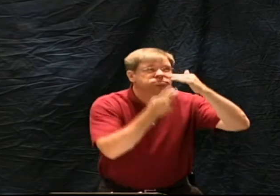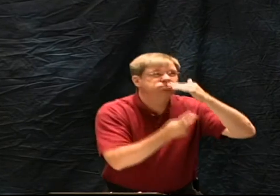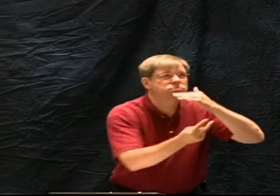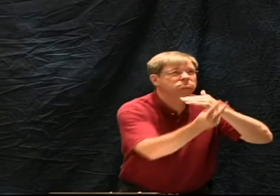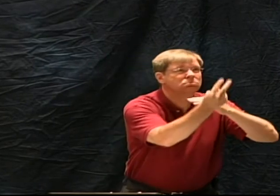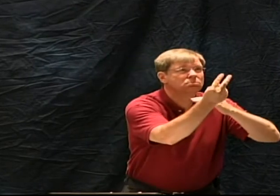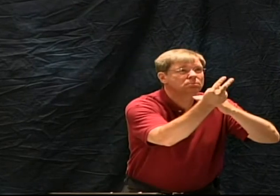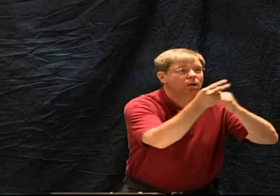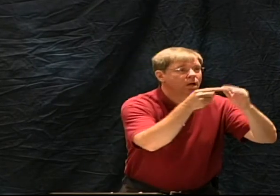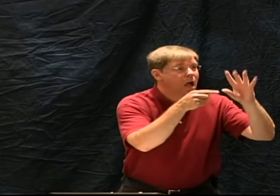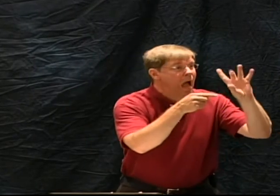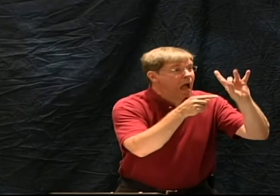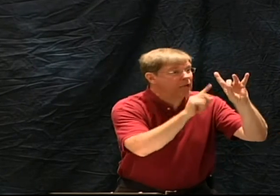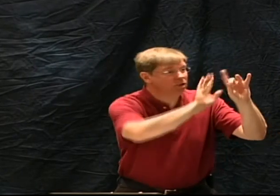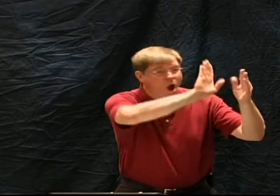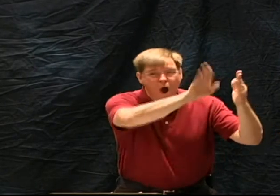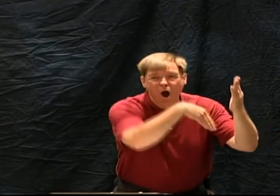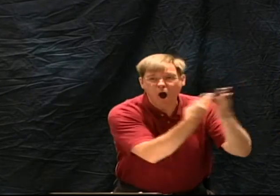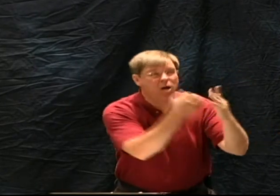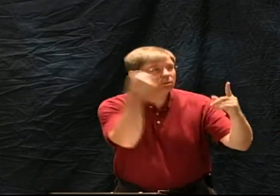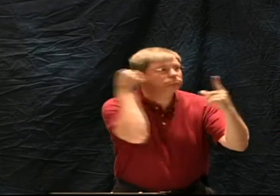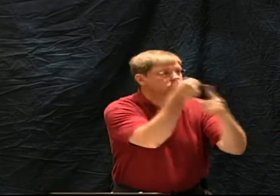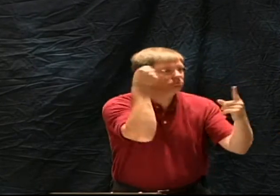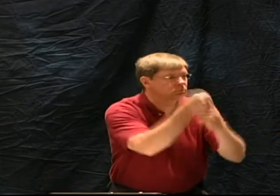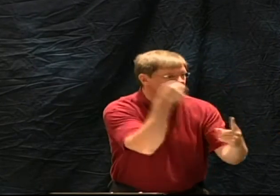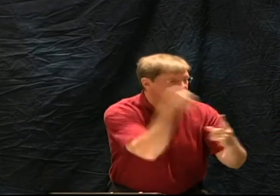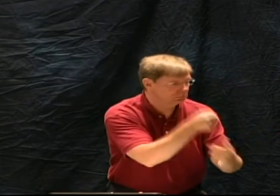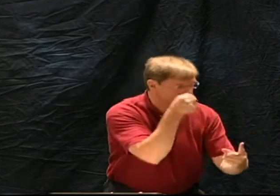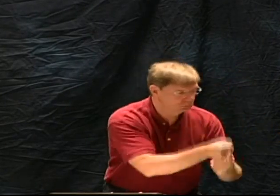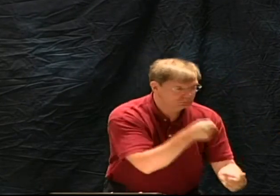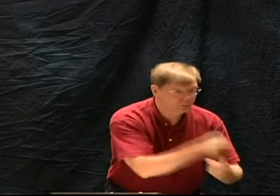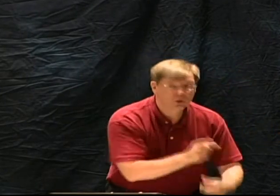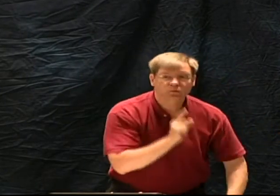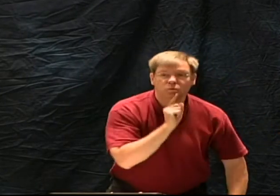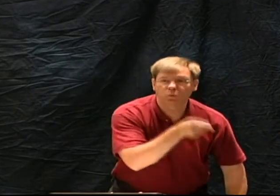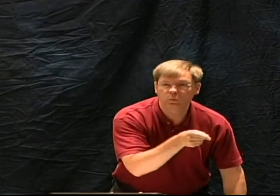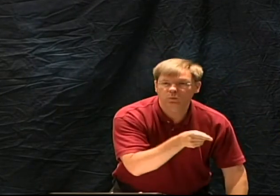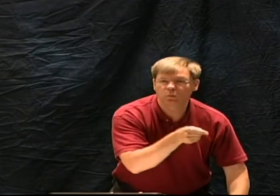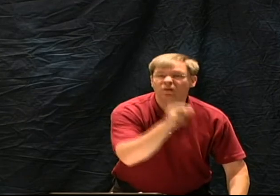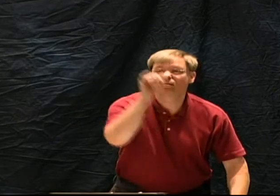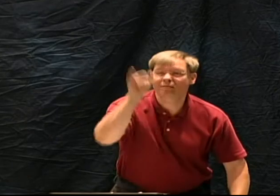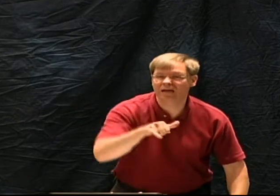so if only eight prophecies were to come true